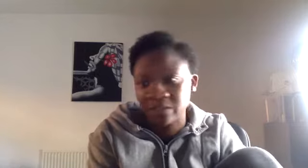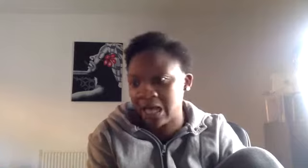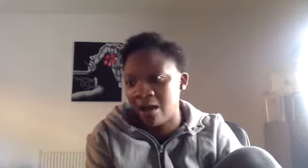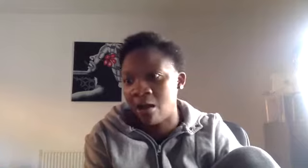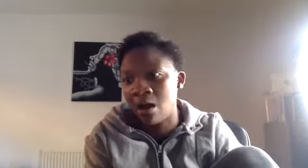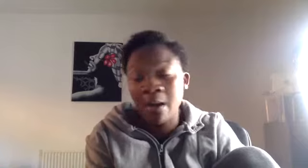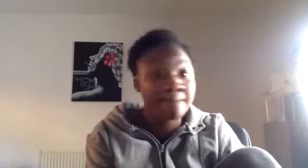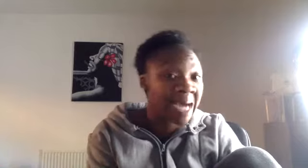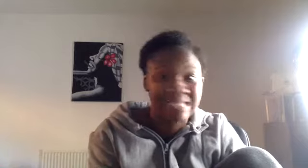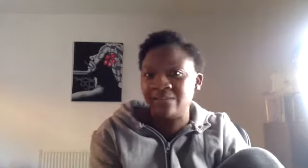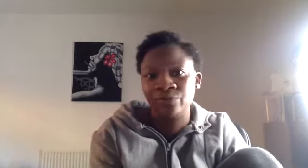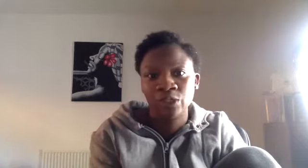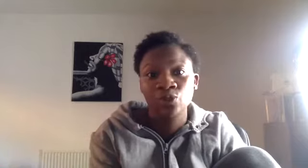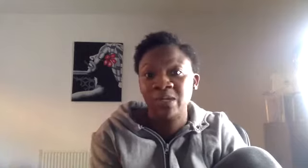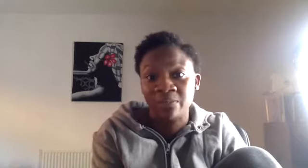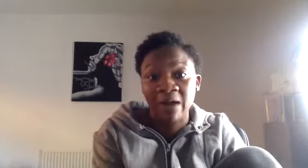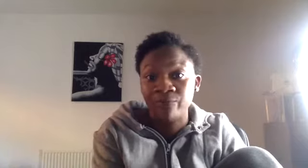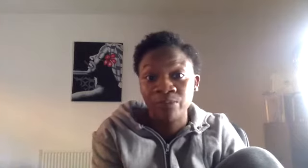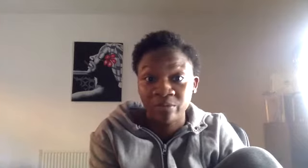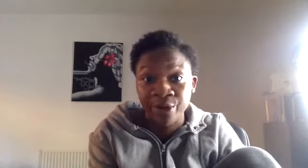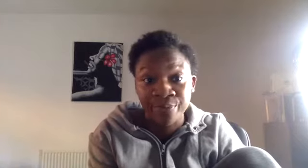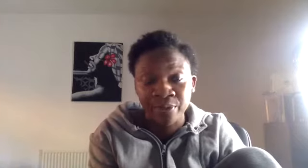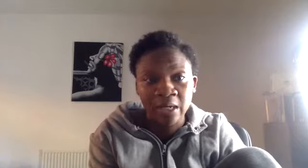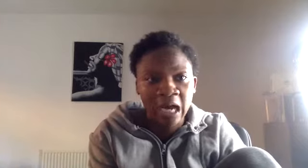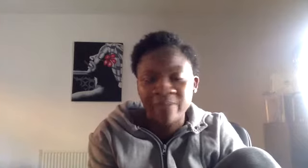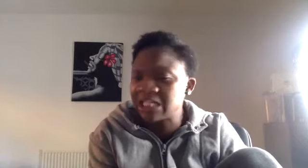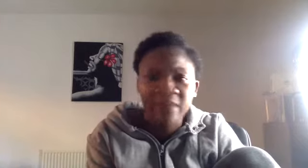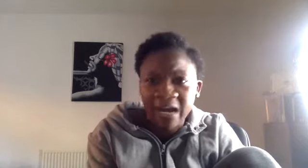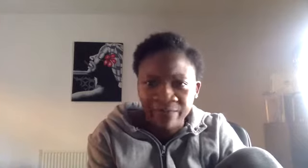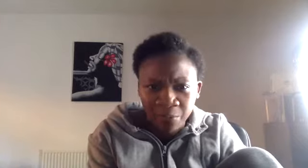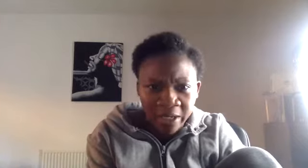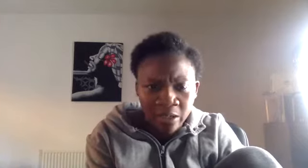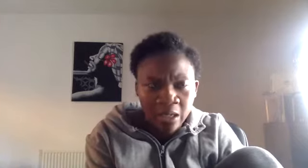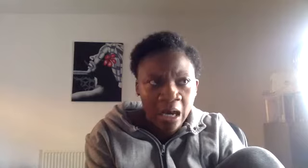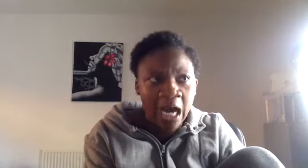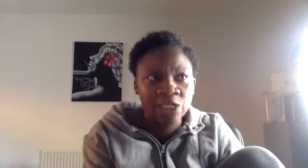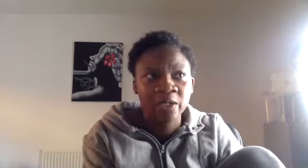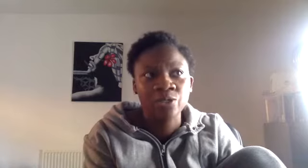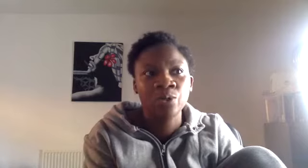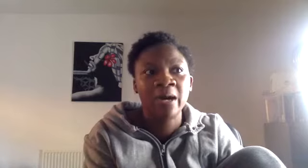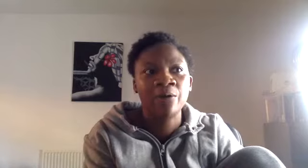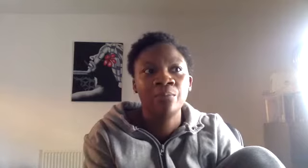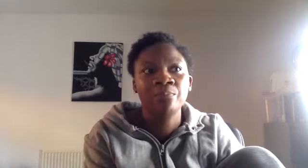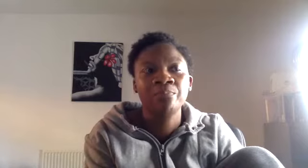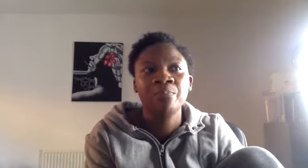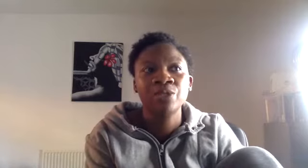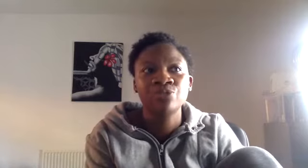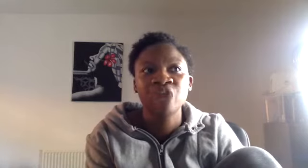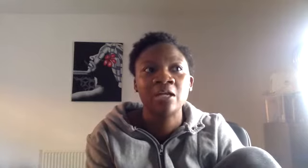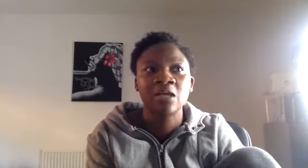they are massive on the social media platforms at the moment. And that's everyone. And when I talk about personal trainers, I'm